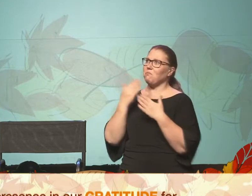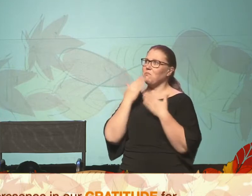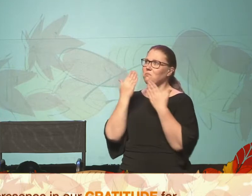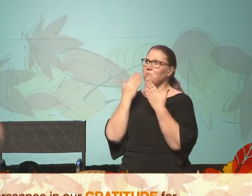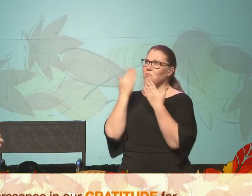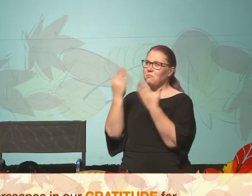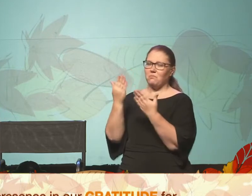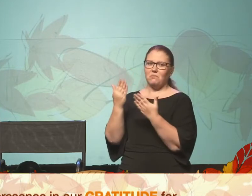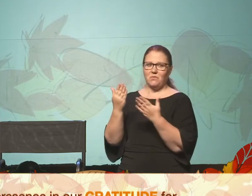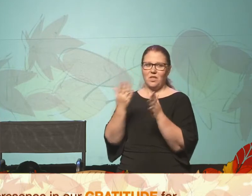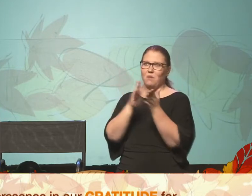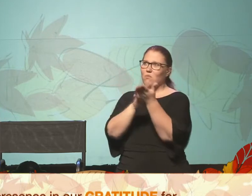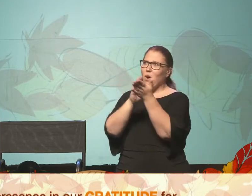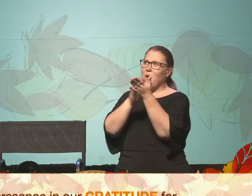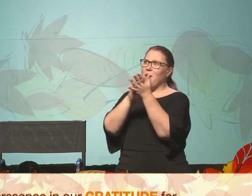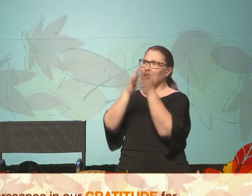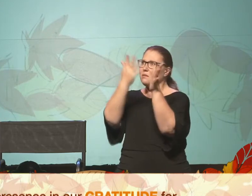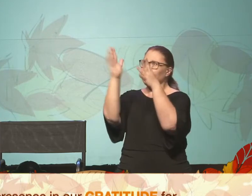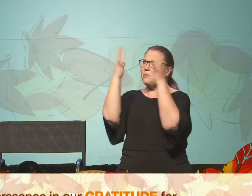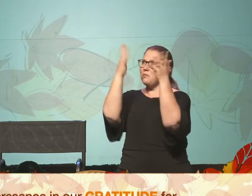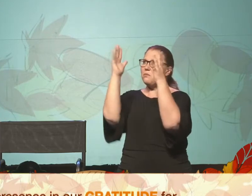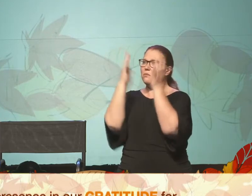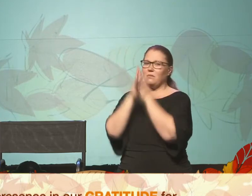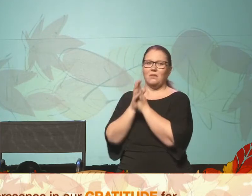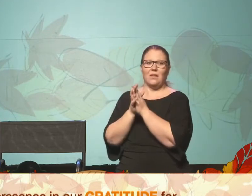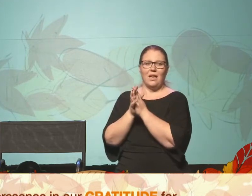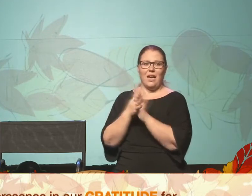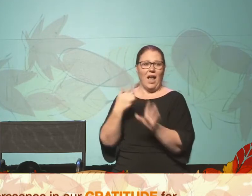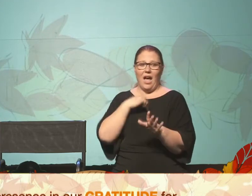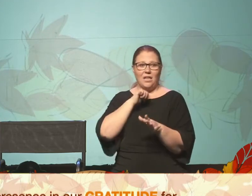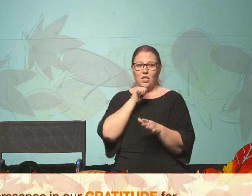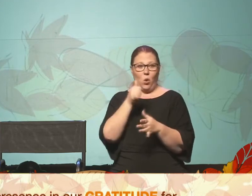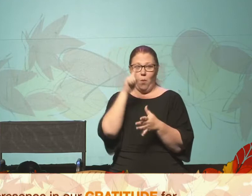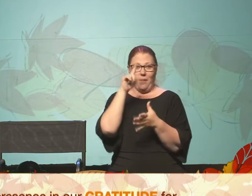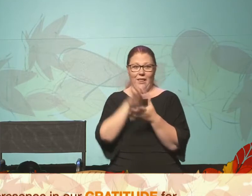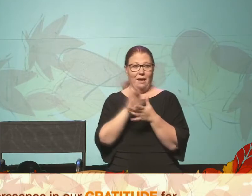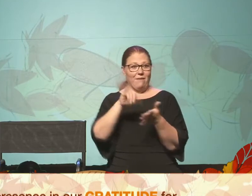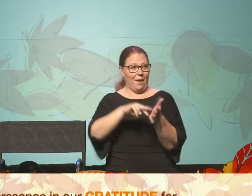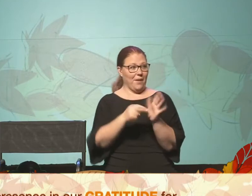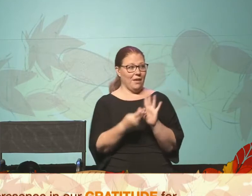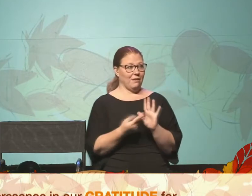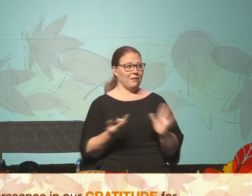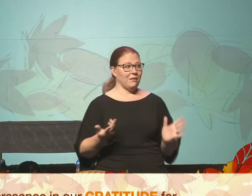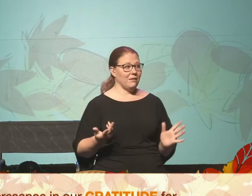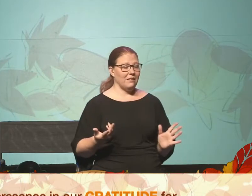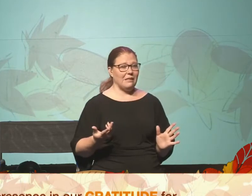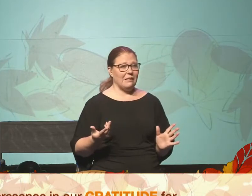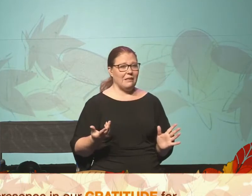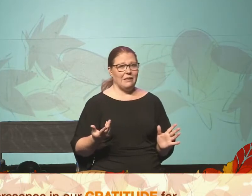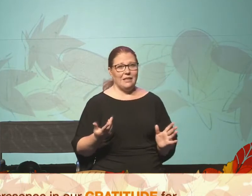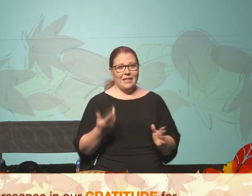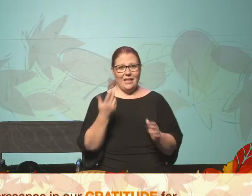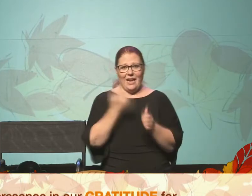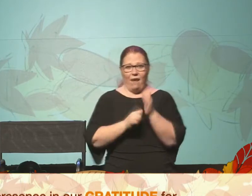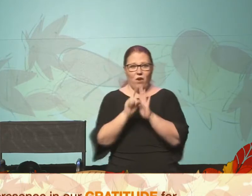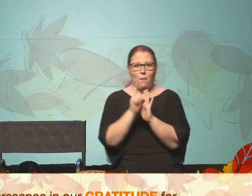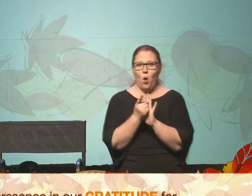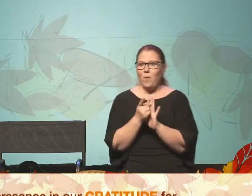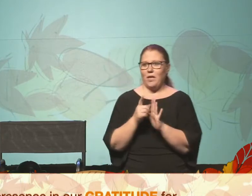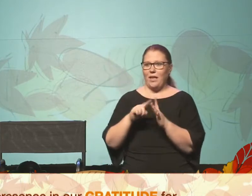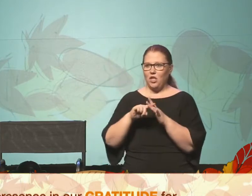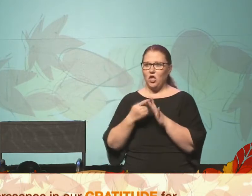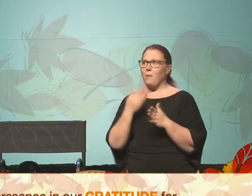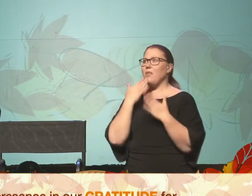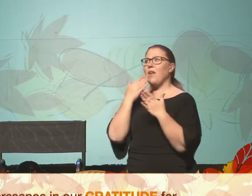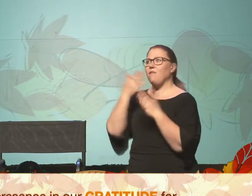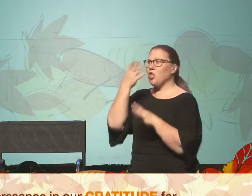Start offering praise. And I don't believe that this means in every moment, like you just start being